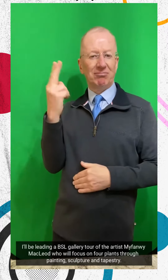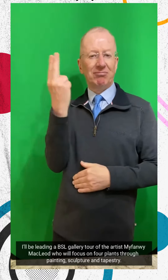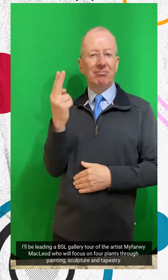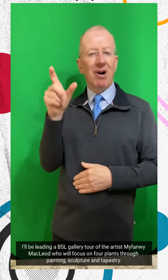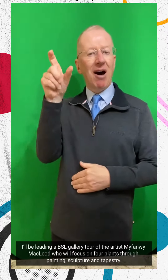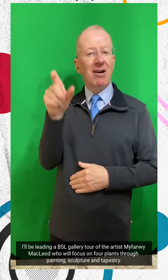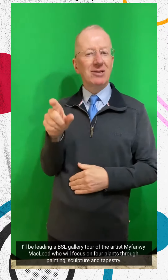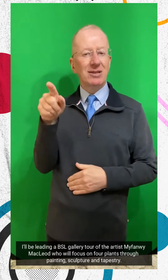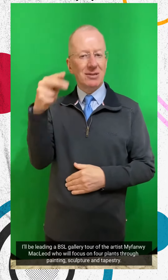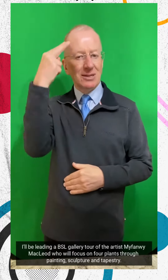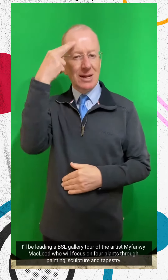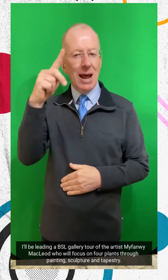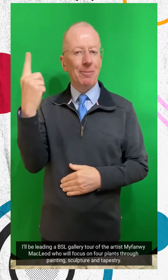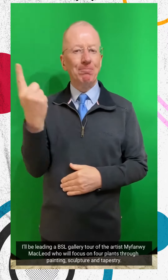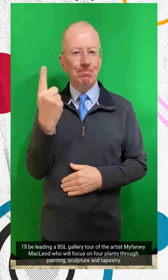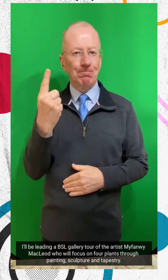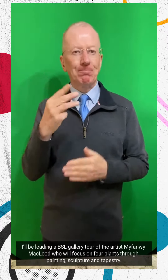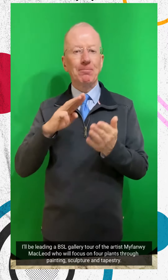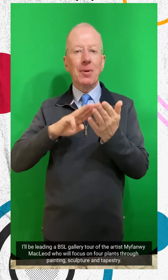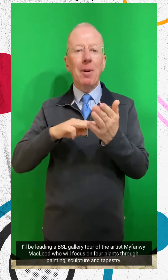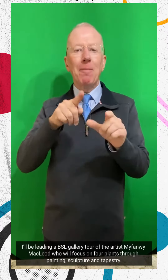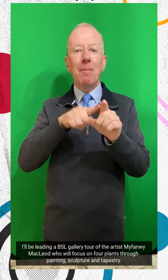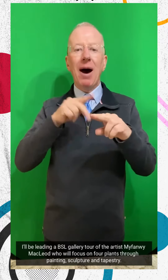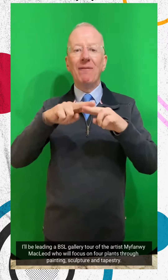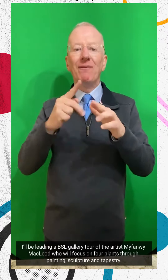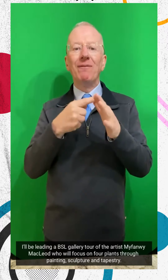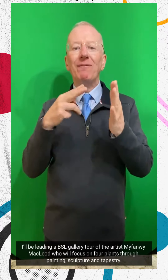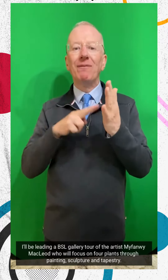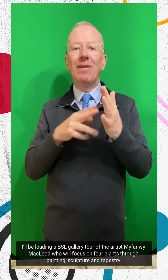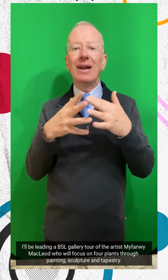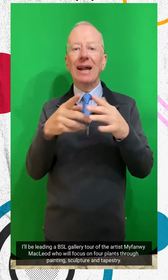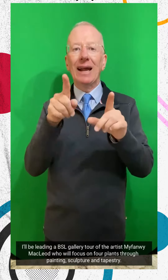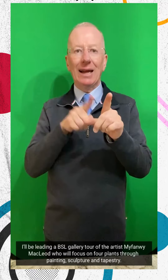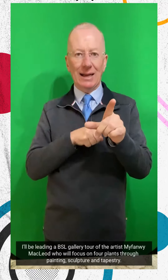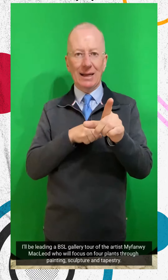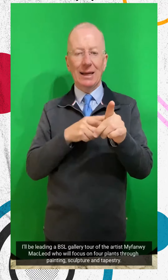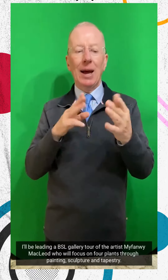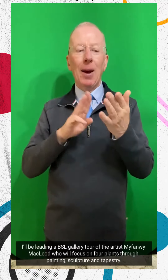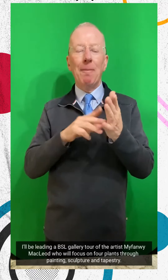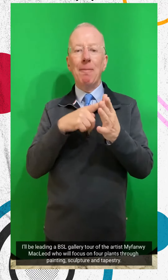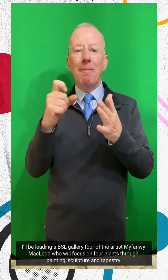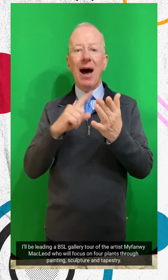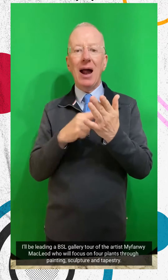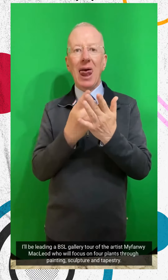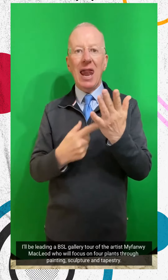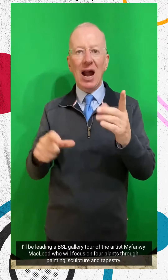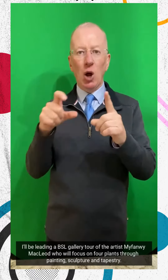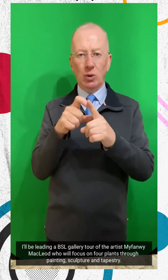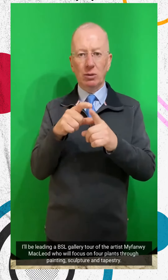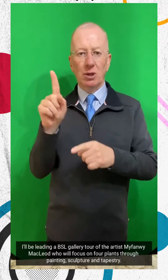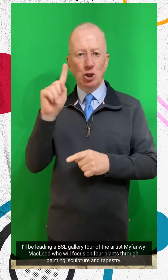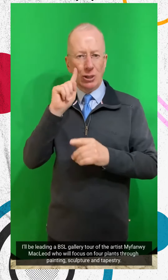it's a new it I love you.